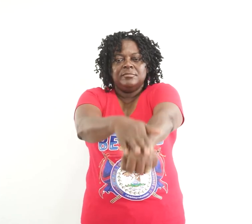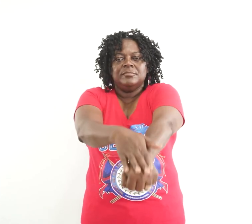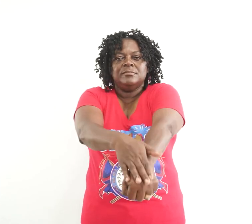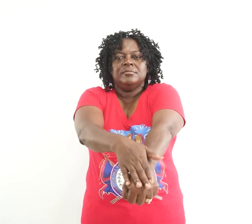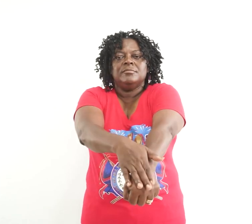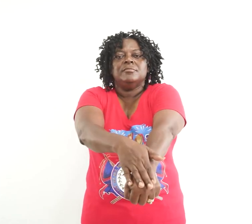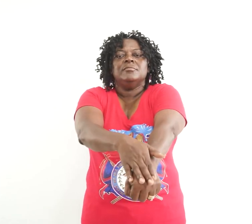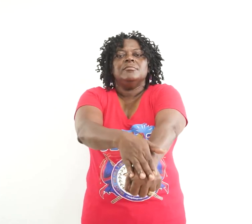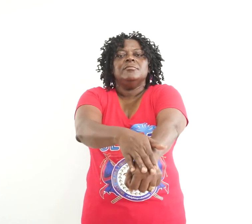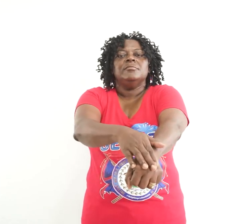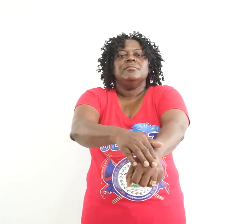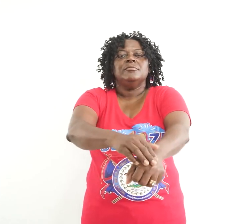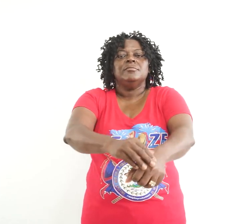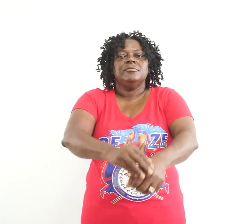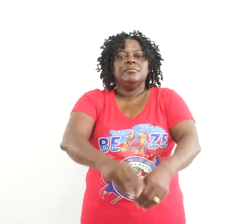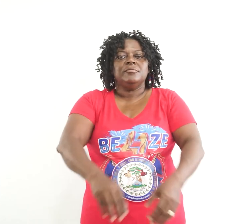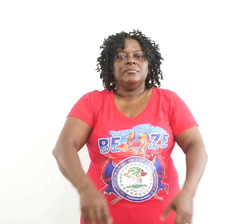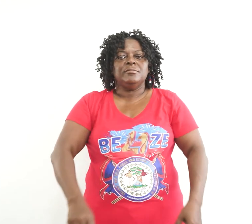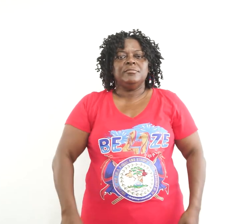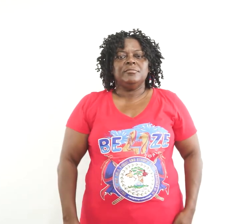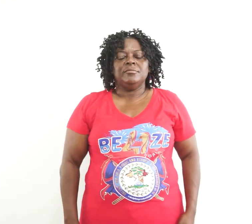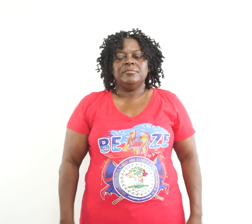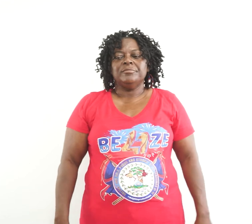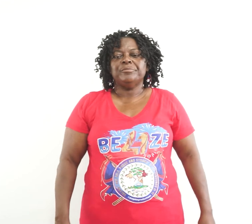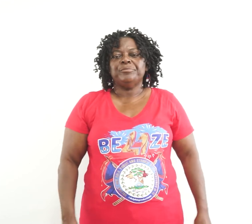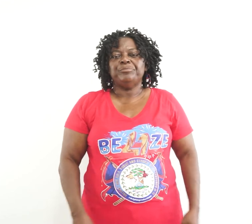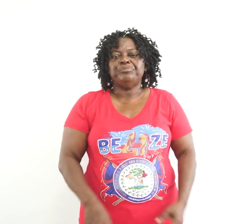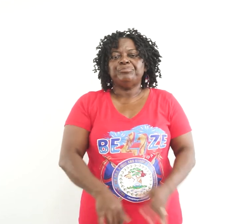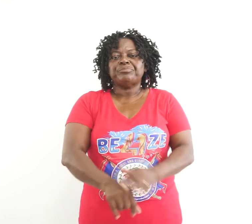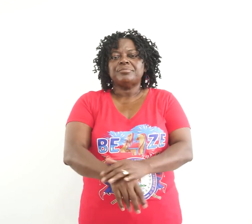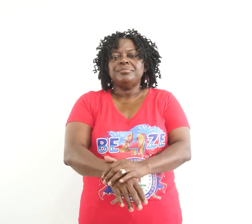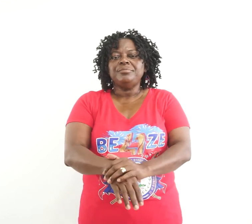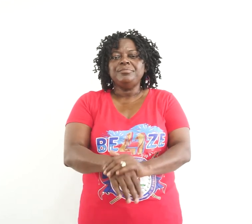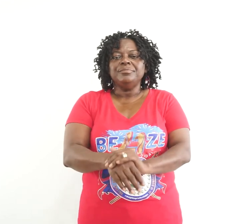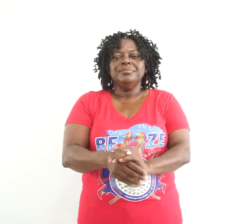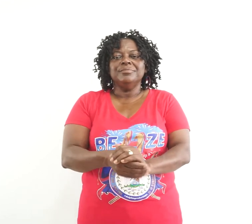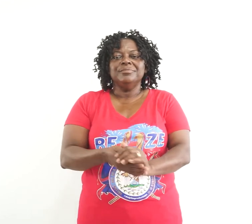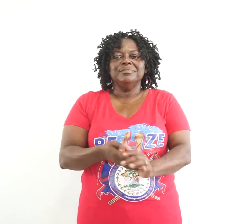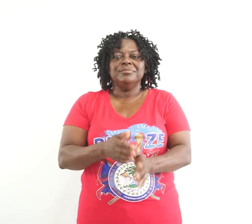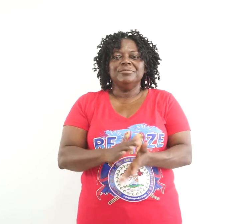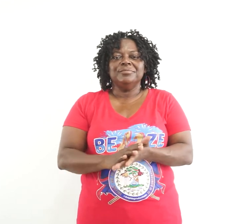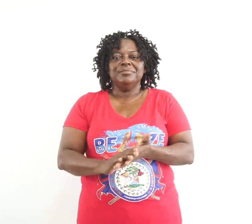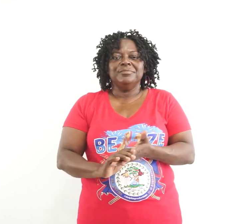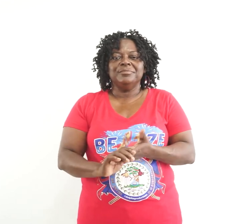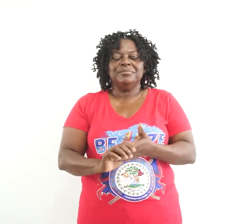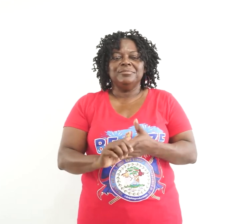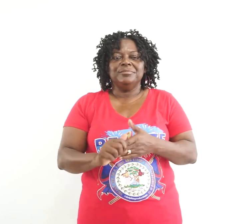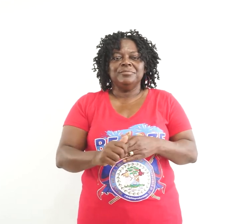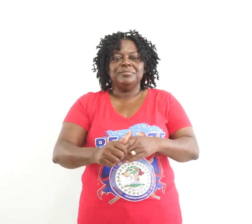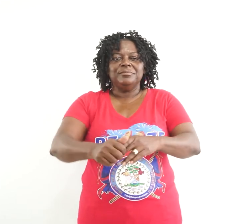Now change hands. Hold out straight.